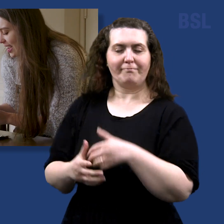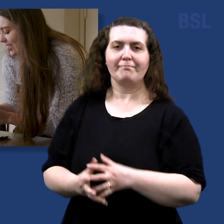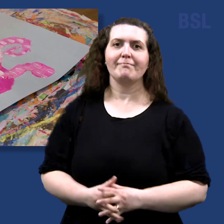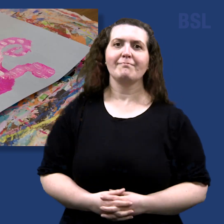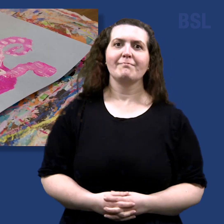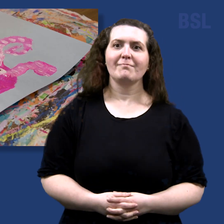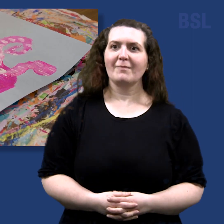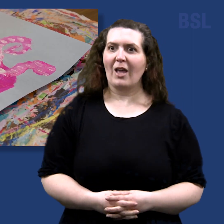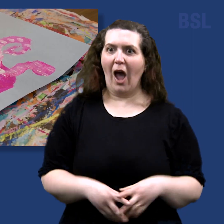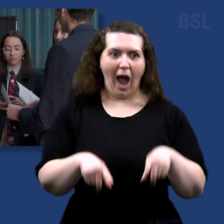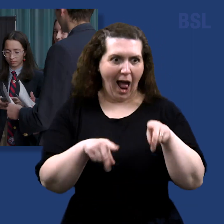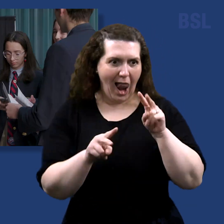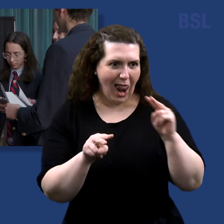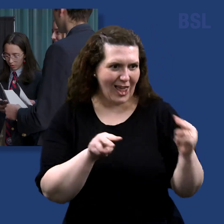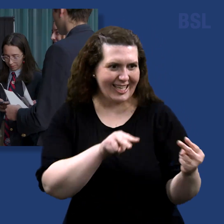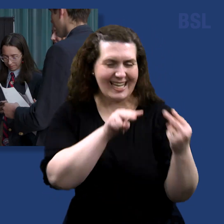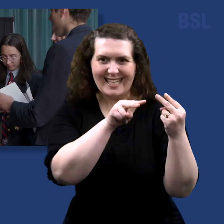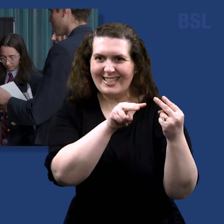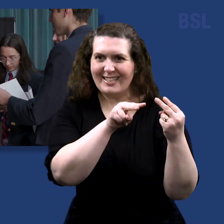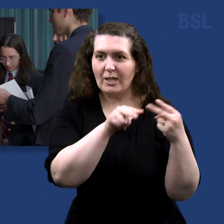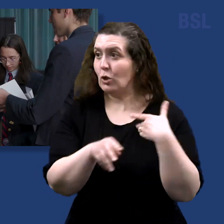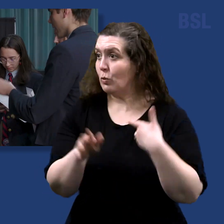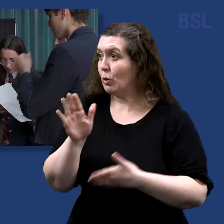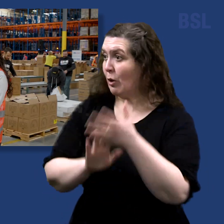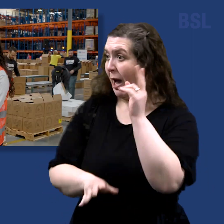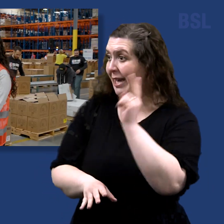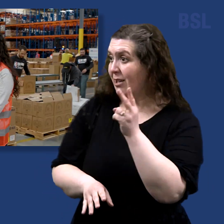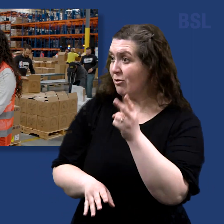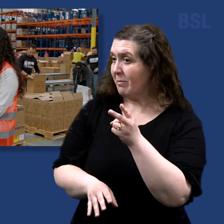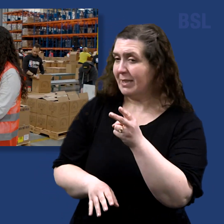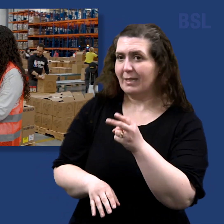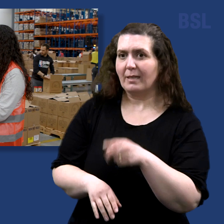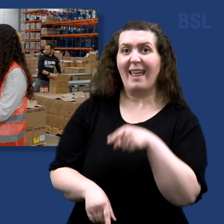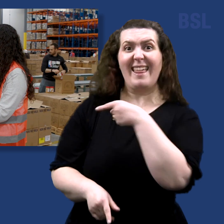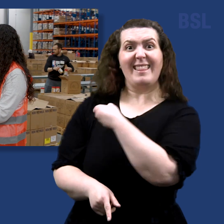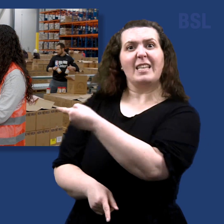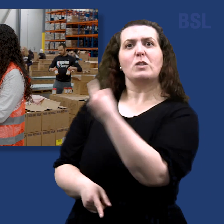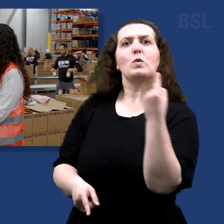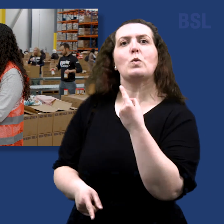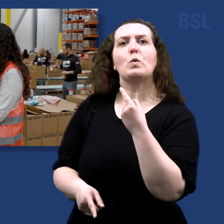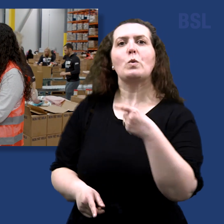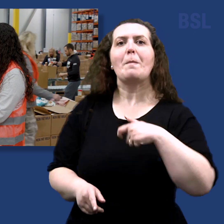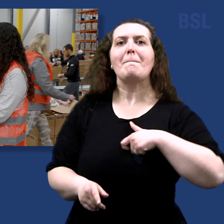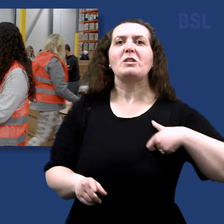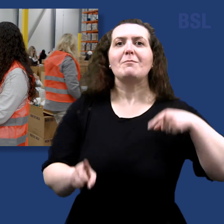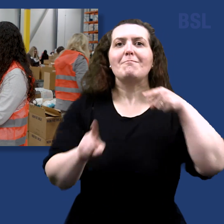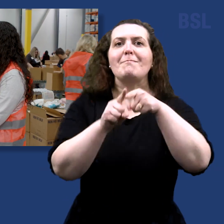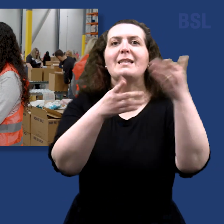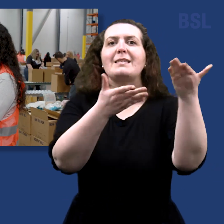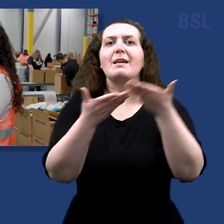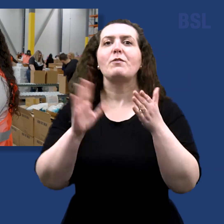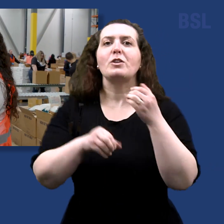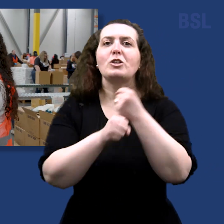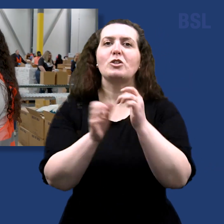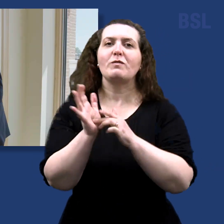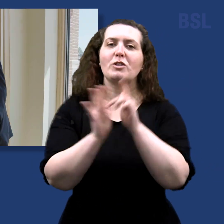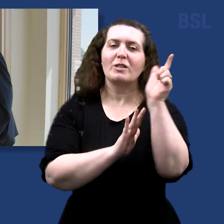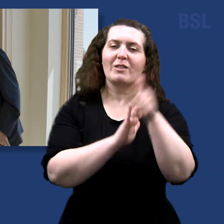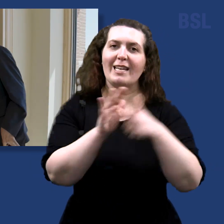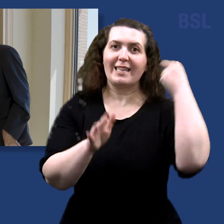at you. You want to go over the whole thing? Okay. These are service missionaries of The Church of Jesus Christ of Latter-day Saints. Good morning.